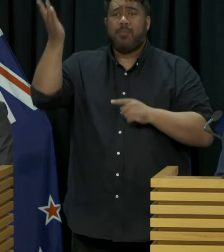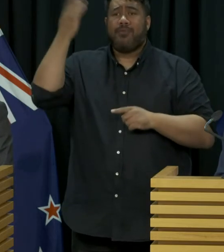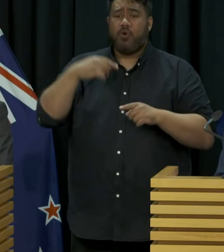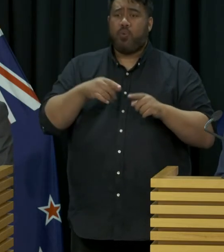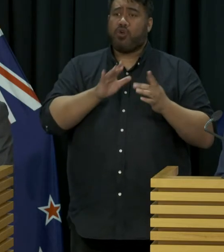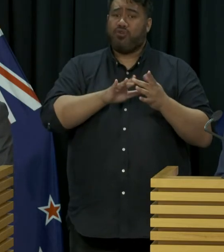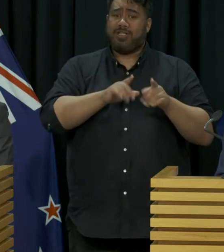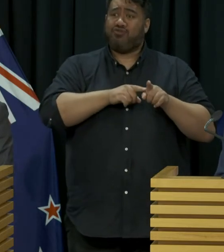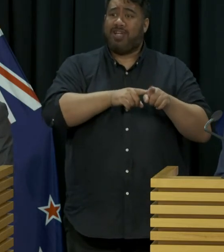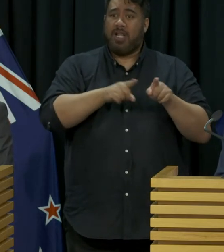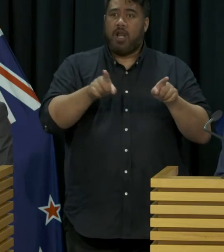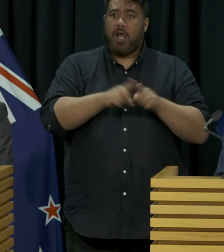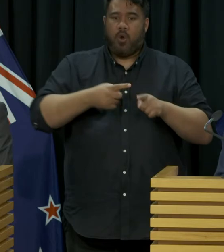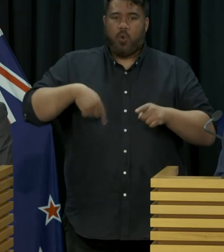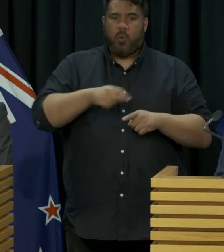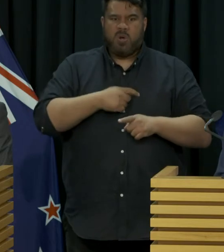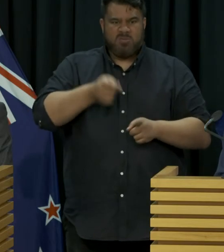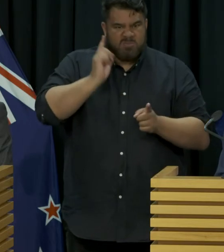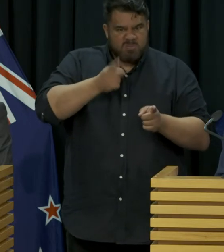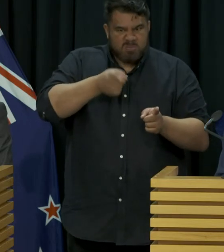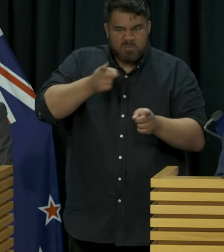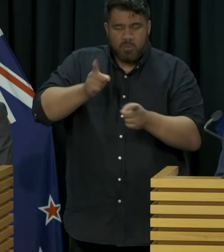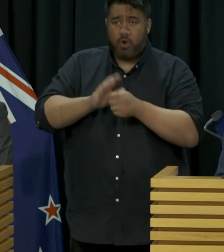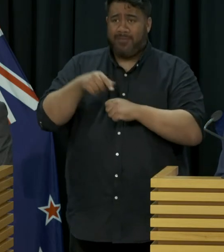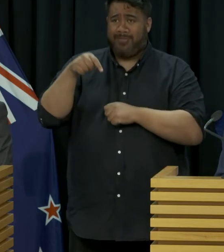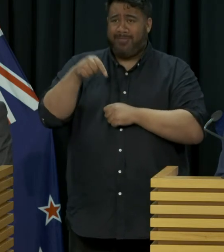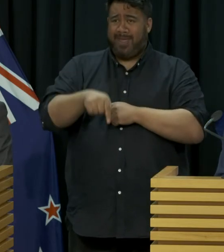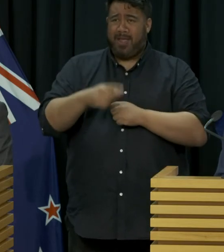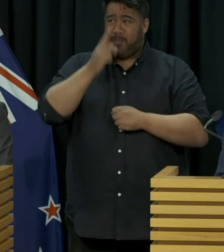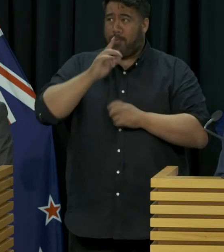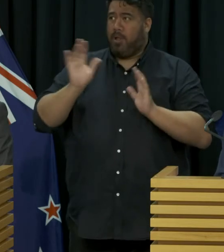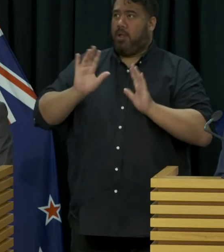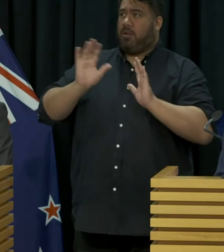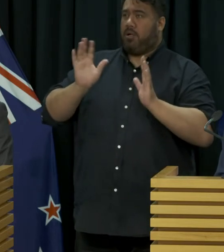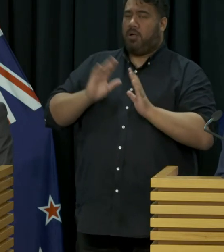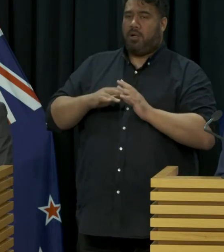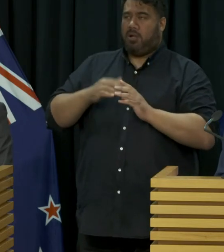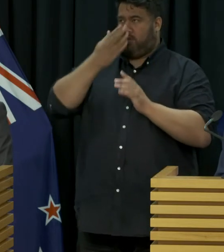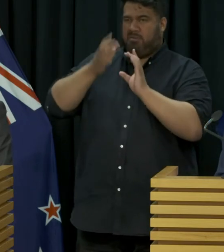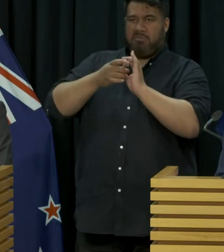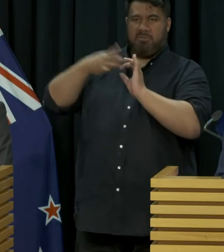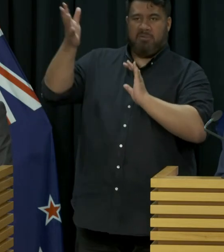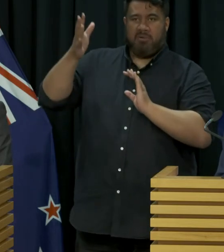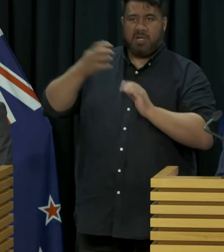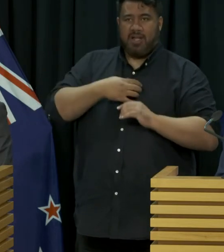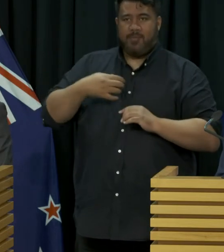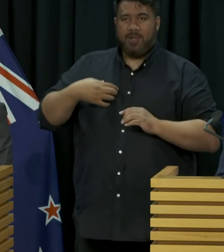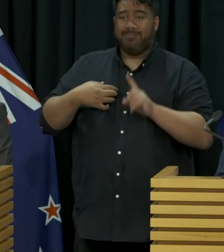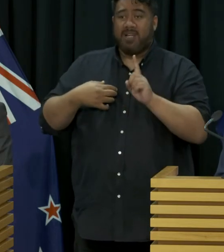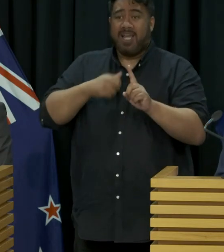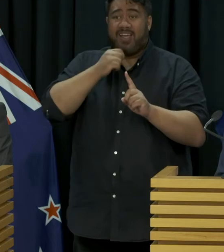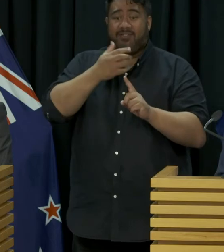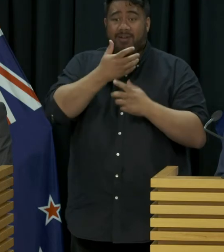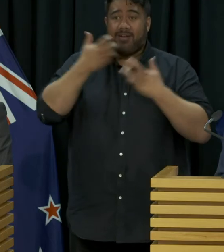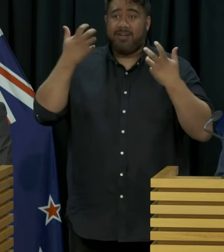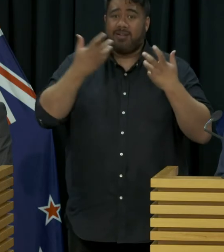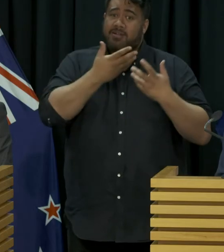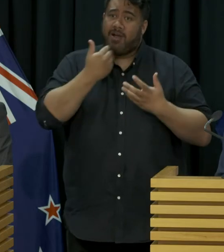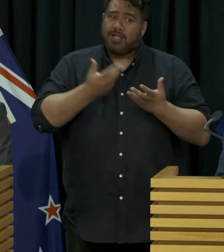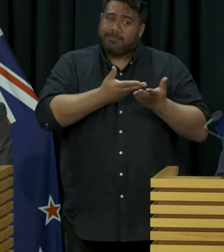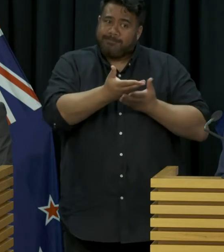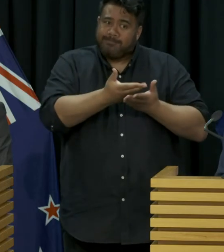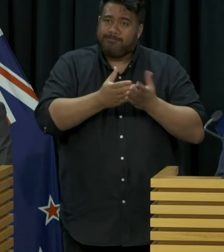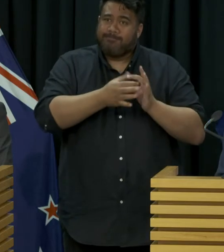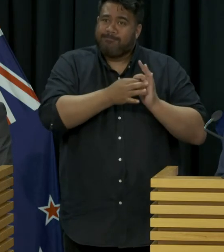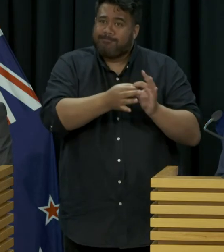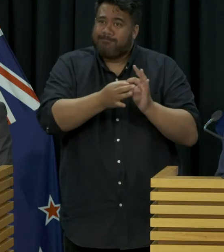So if you start being heavy handed with people around contact tracing then they stop sharing information with you. On the other hand if you're working collaboratively with them,